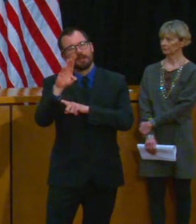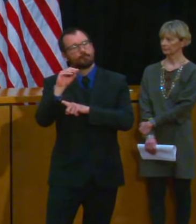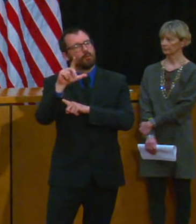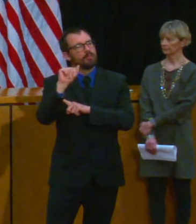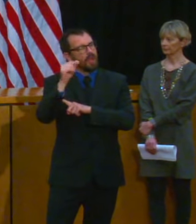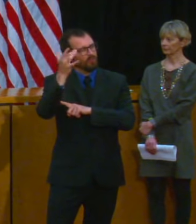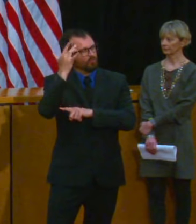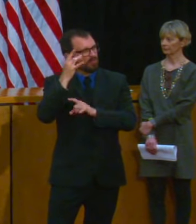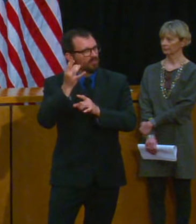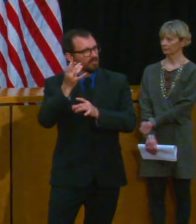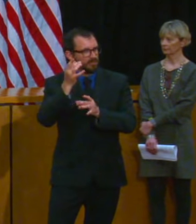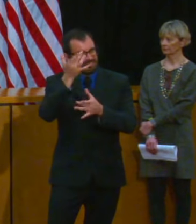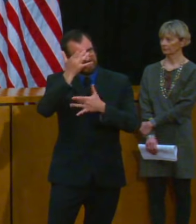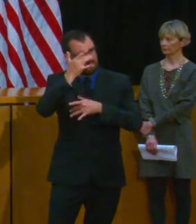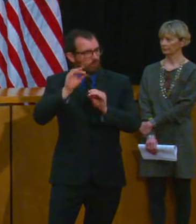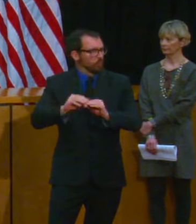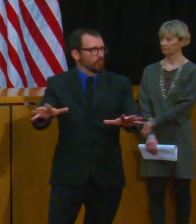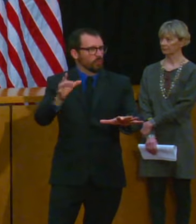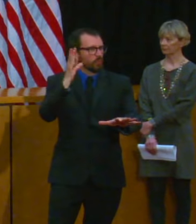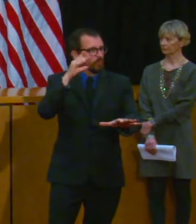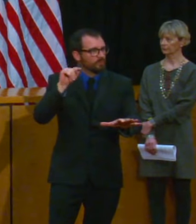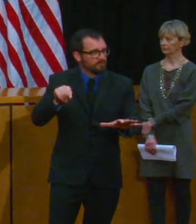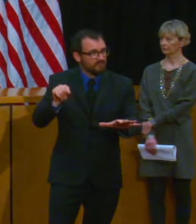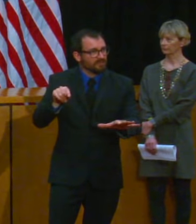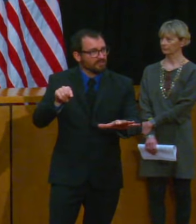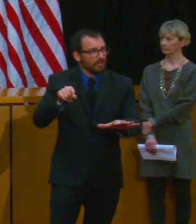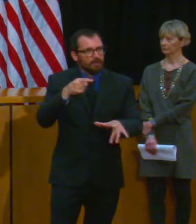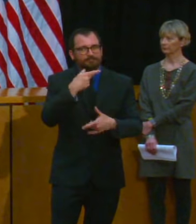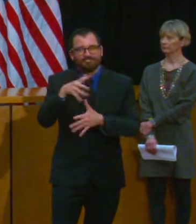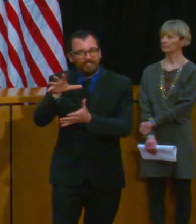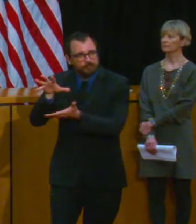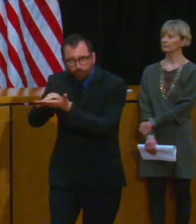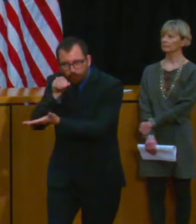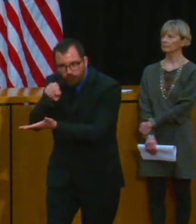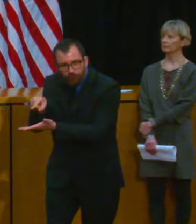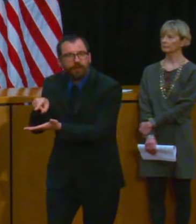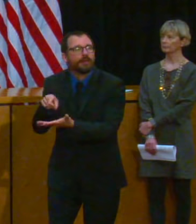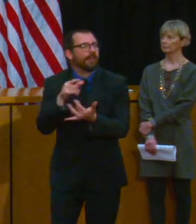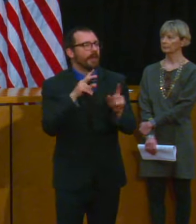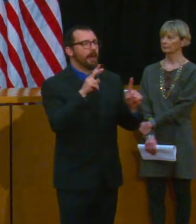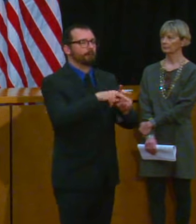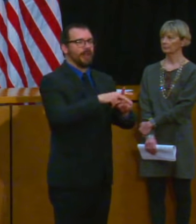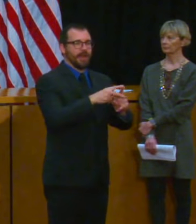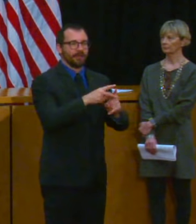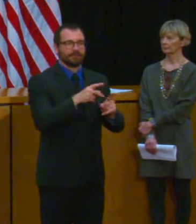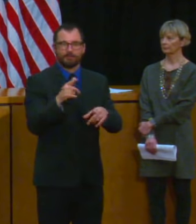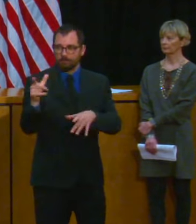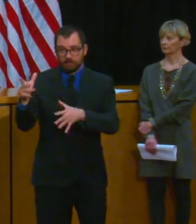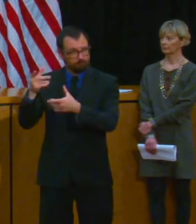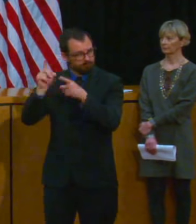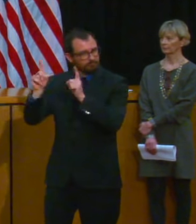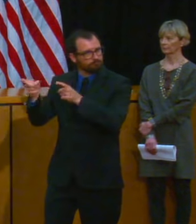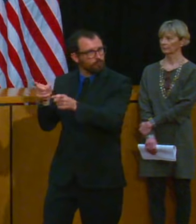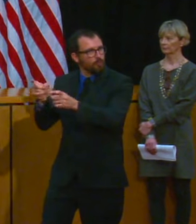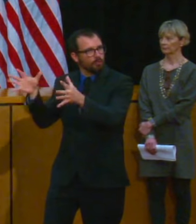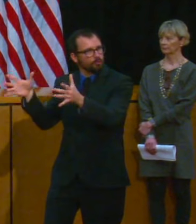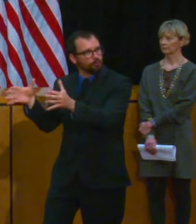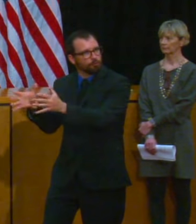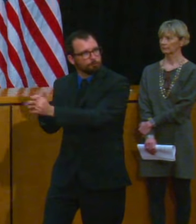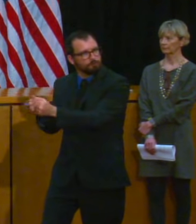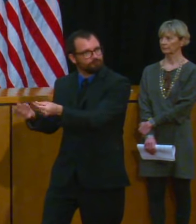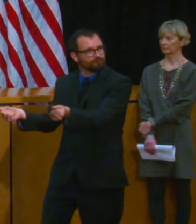parts of the world and they have proven time and time again that their model can work and in many cases in places that are far more challenging